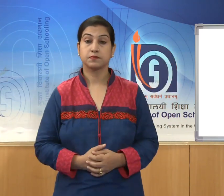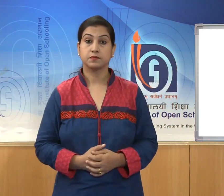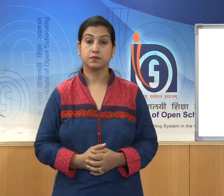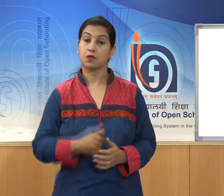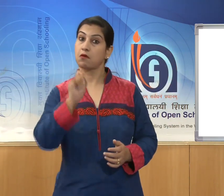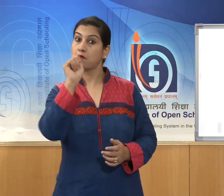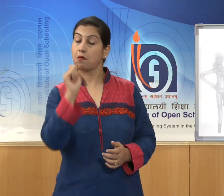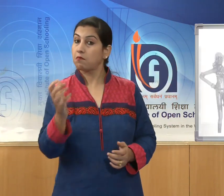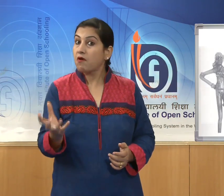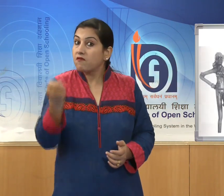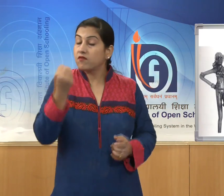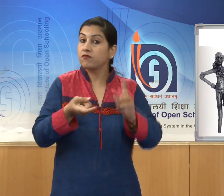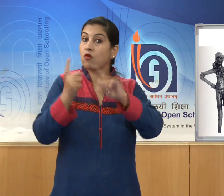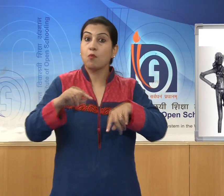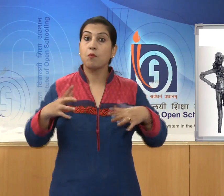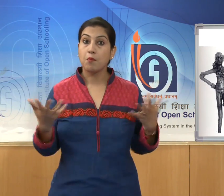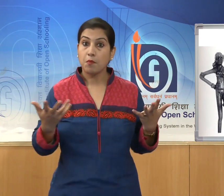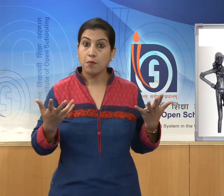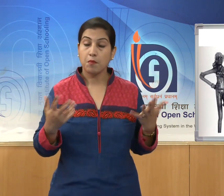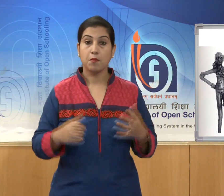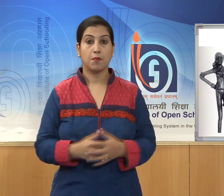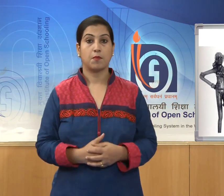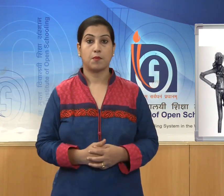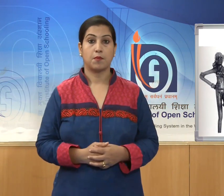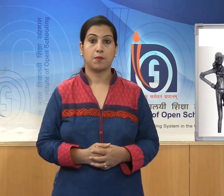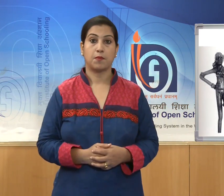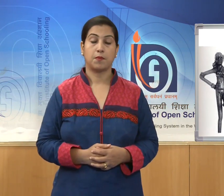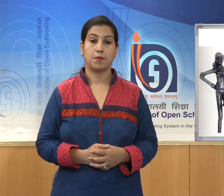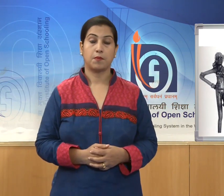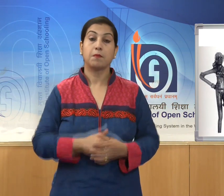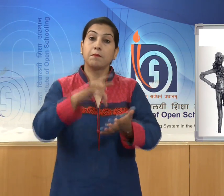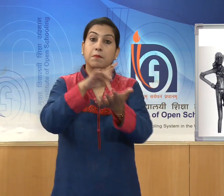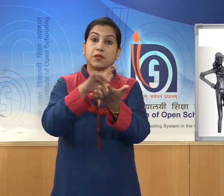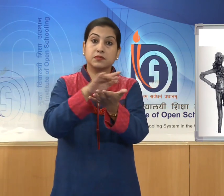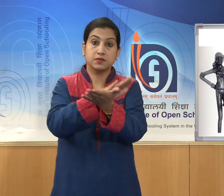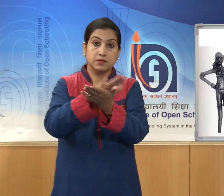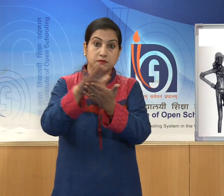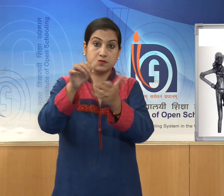from Harpan period.